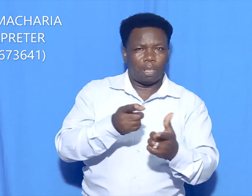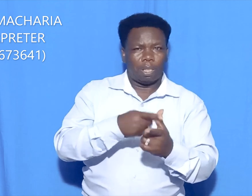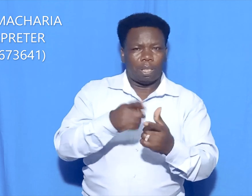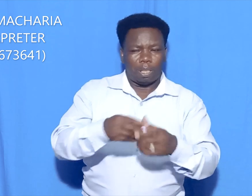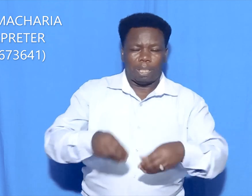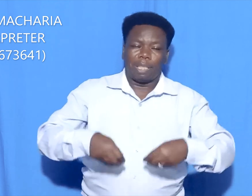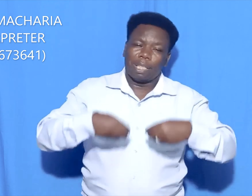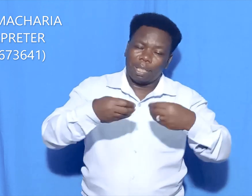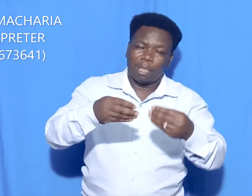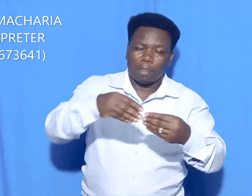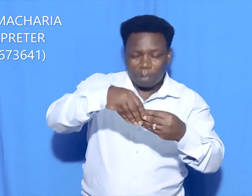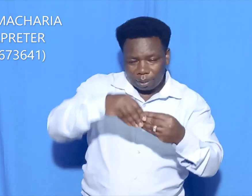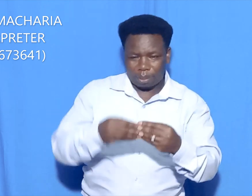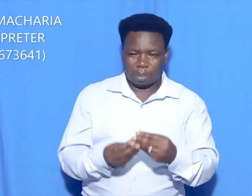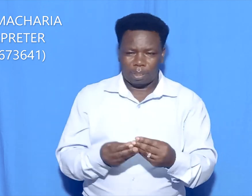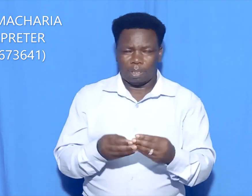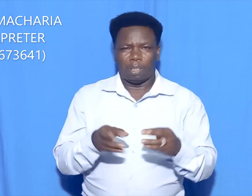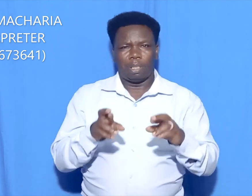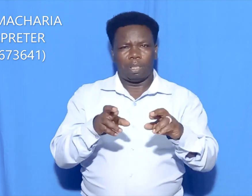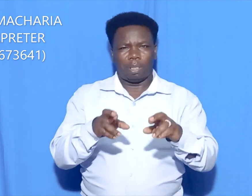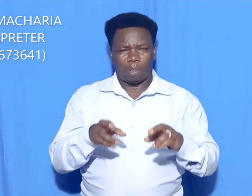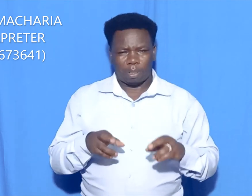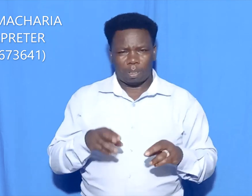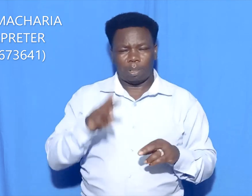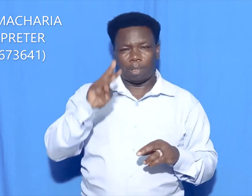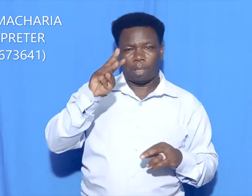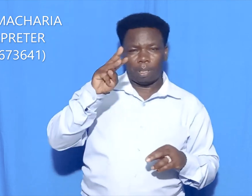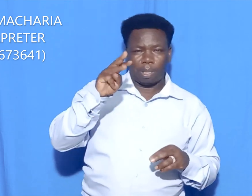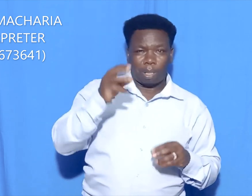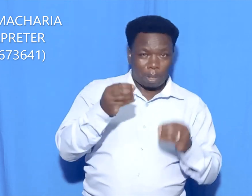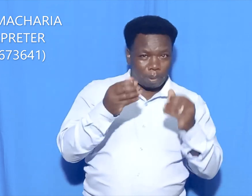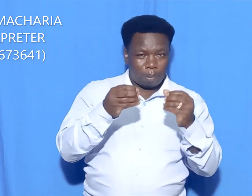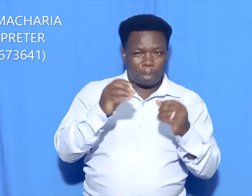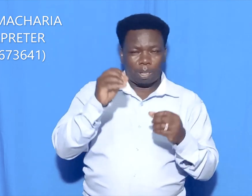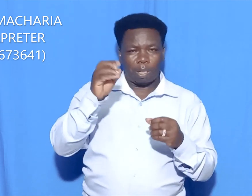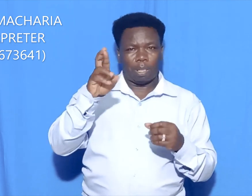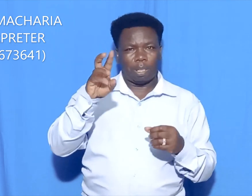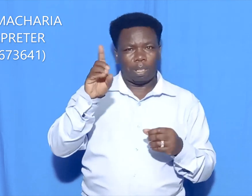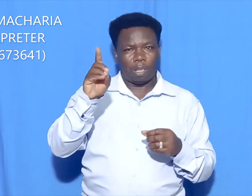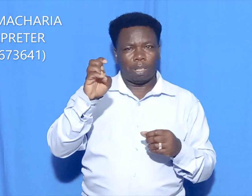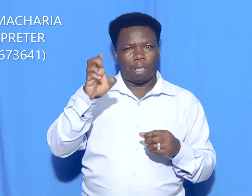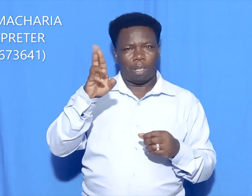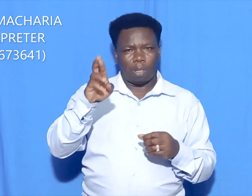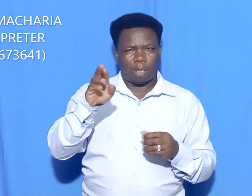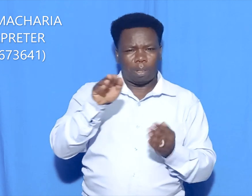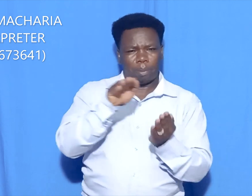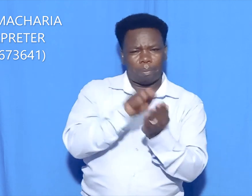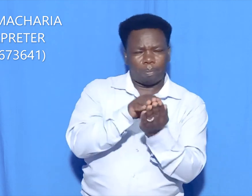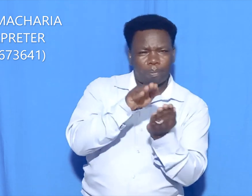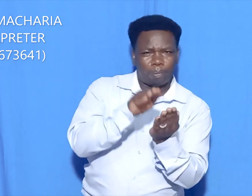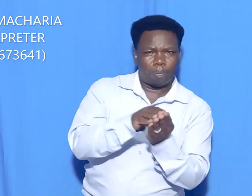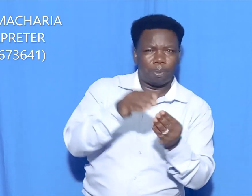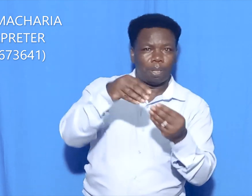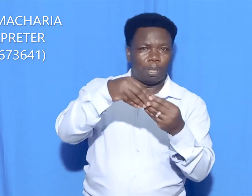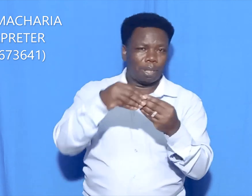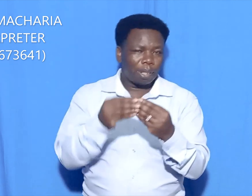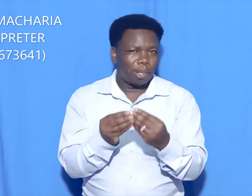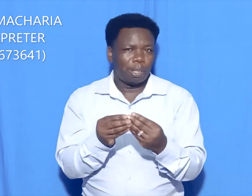Requirements is the money the-runner. Bankers check. Bank slips or